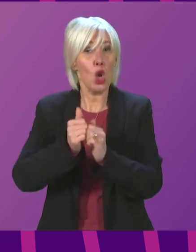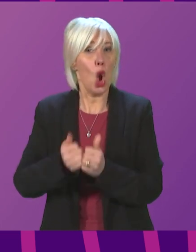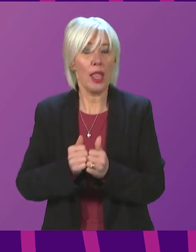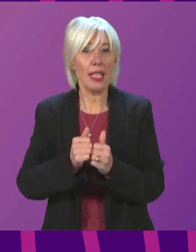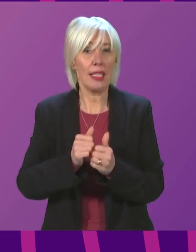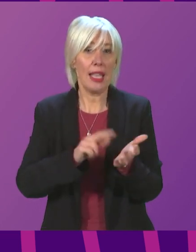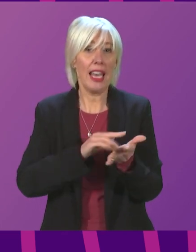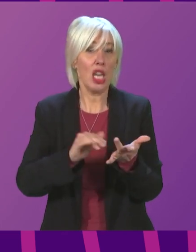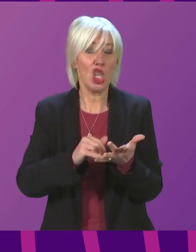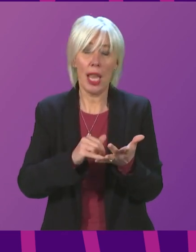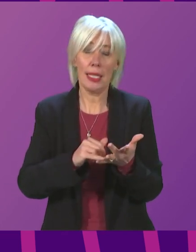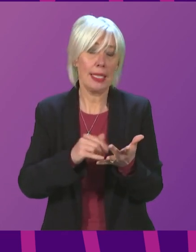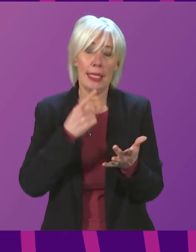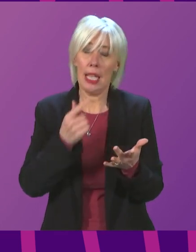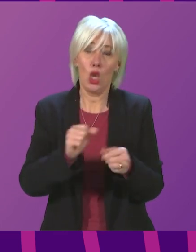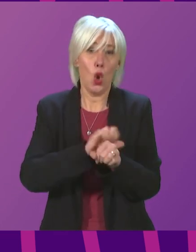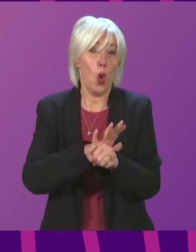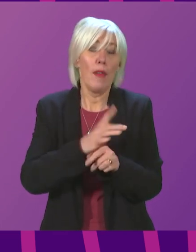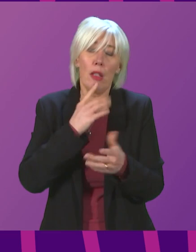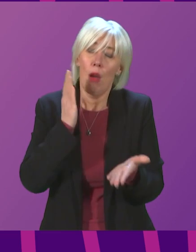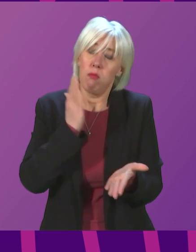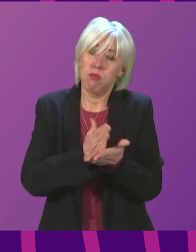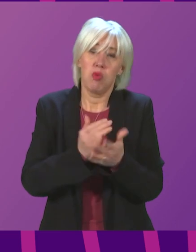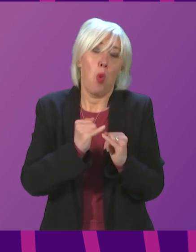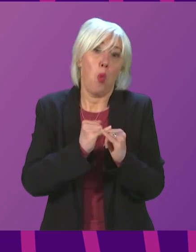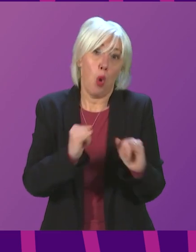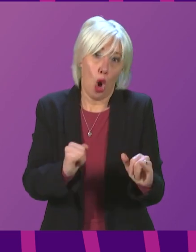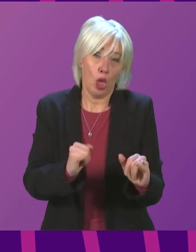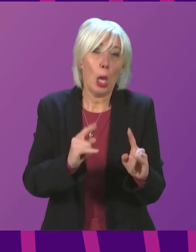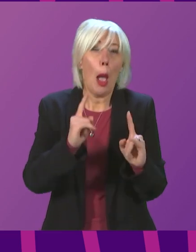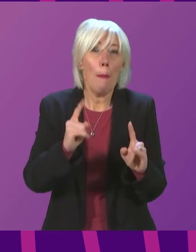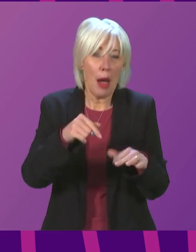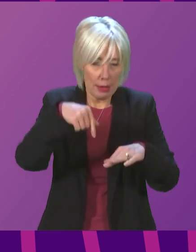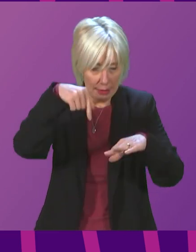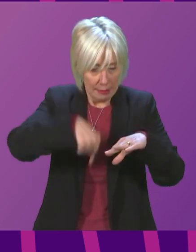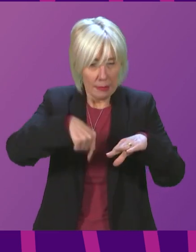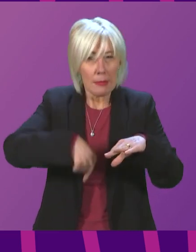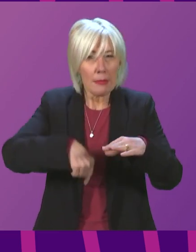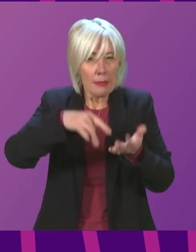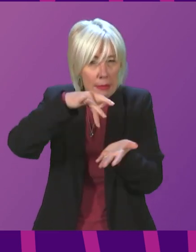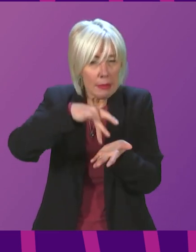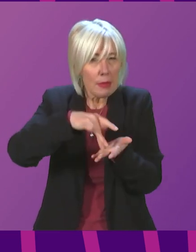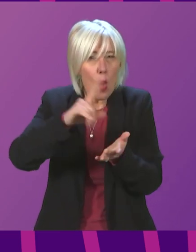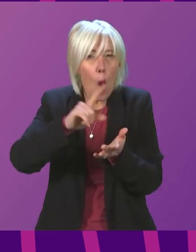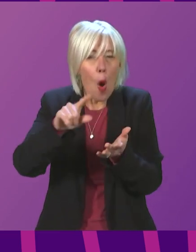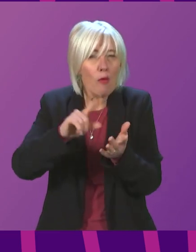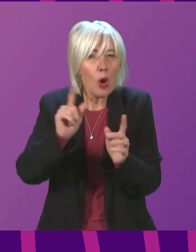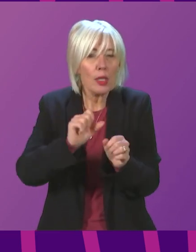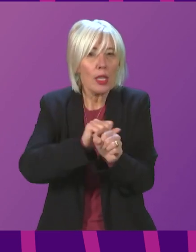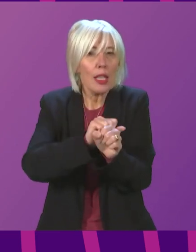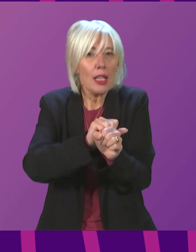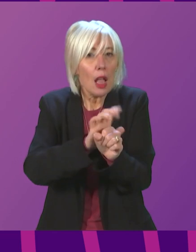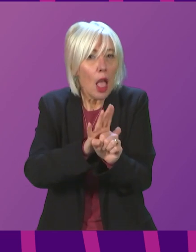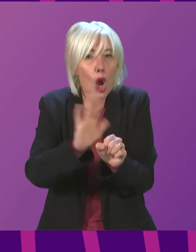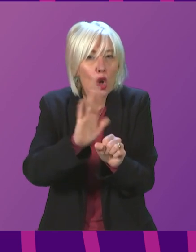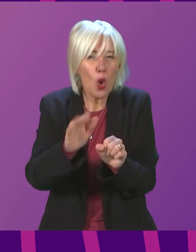COVID is making things worse, but the root of the problem is not Omicron. It's the lack of a credible plan from